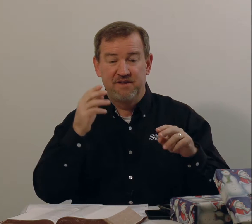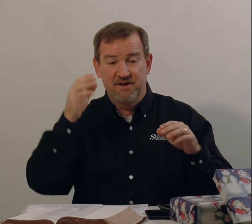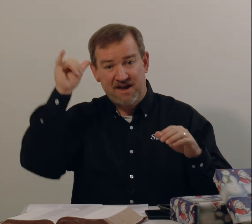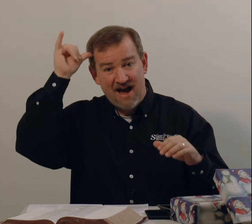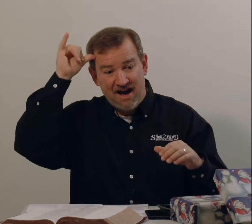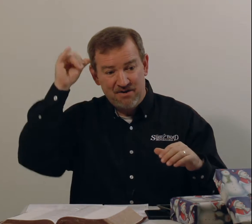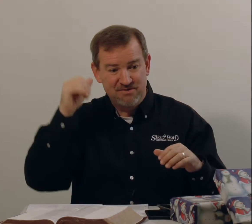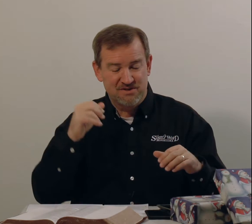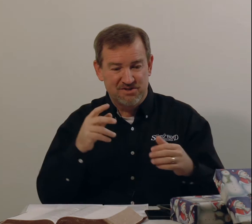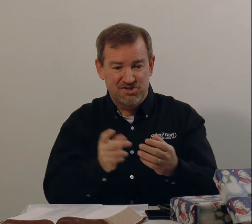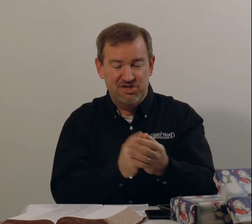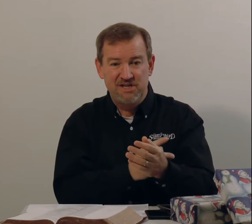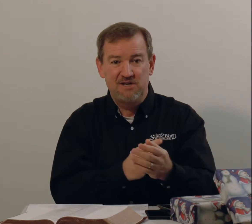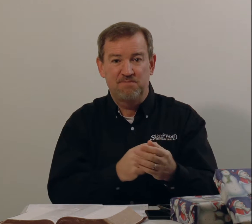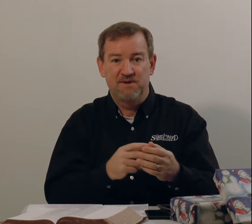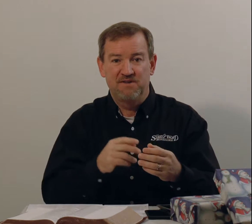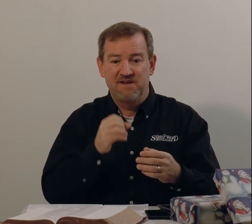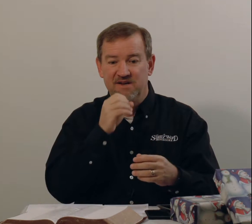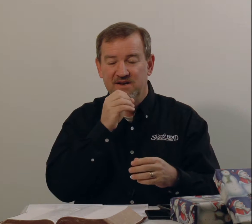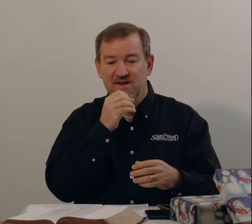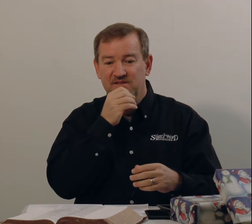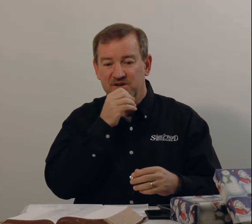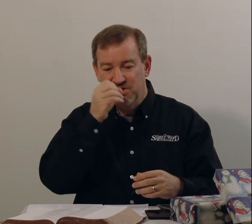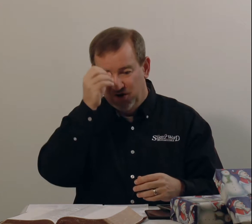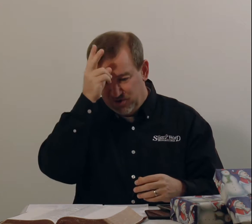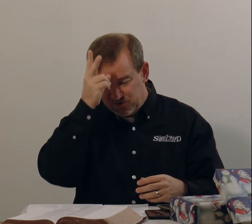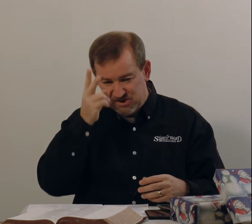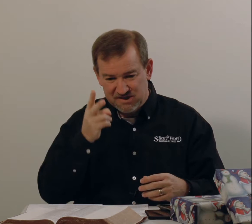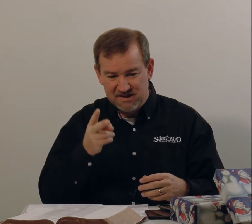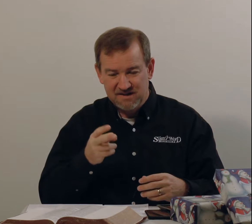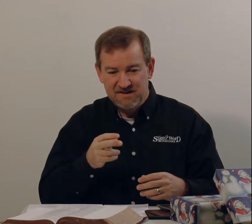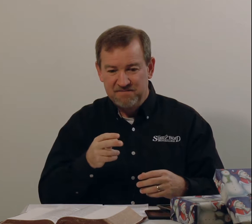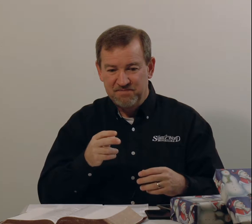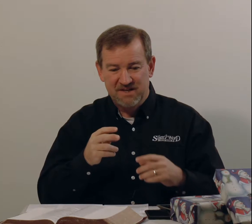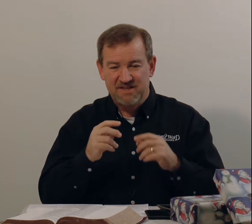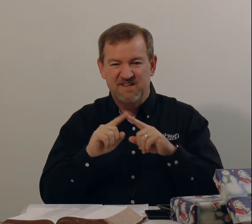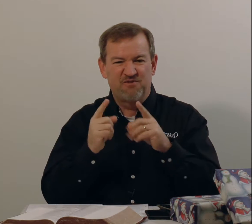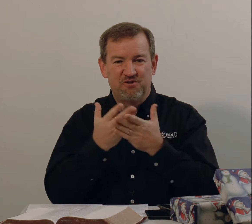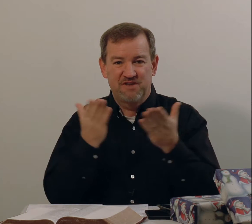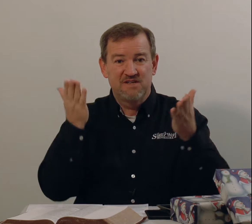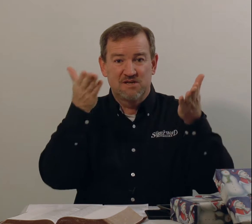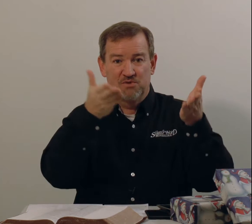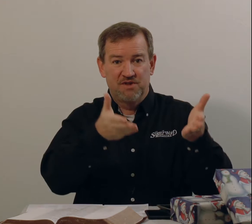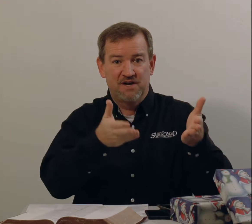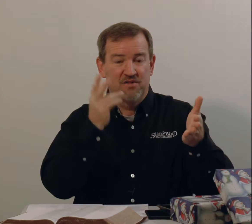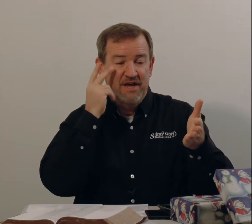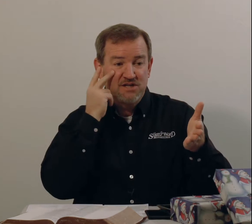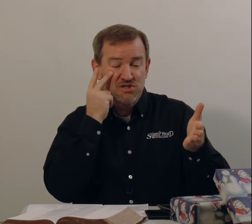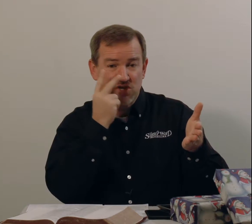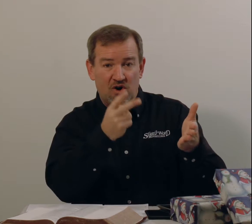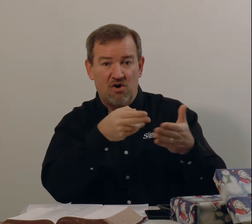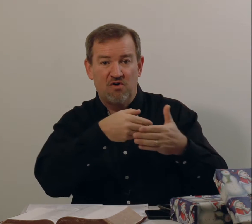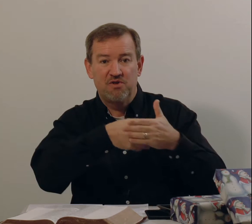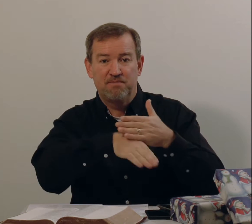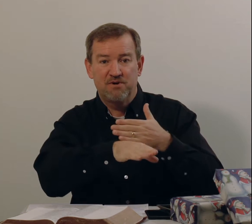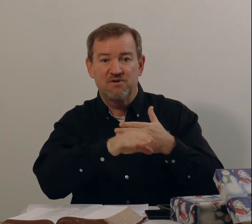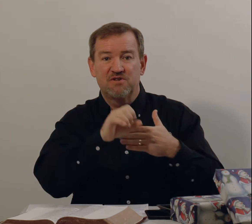cows and the sheep and the goats and the different things that were there. They saw the birth